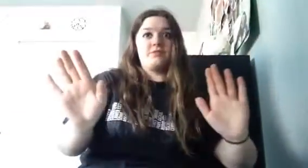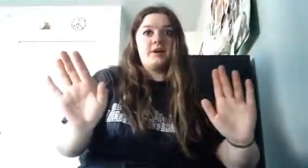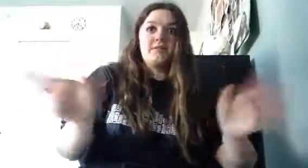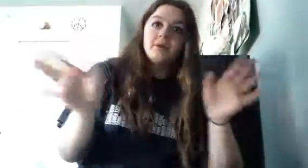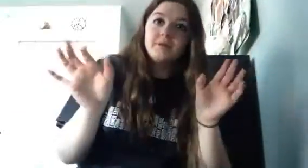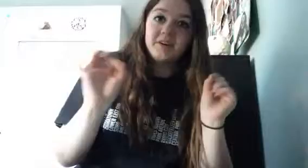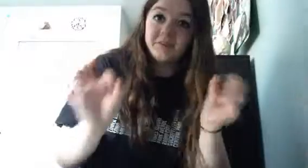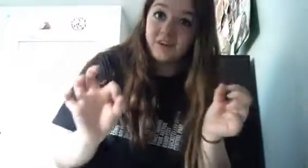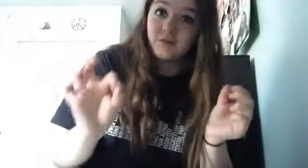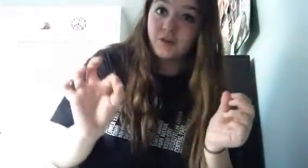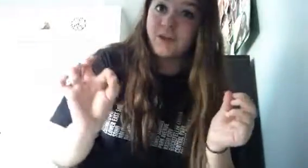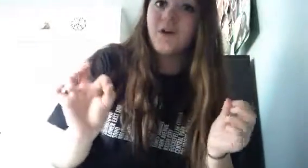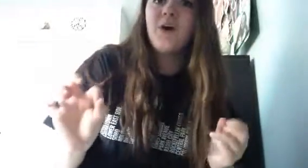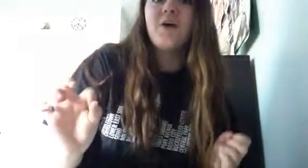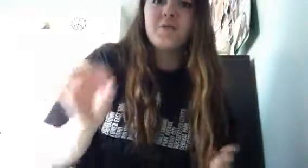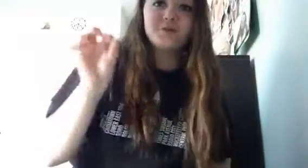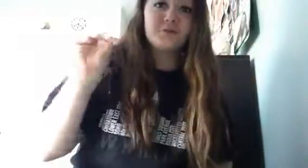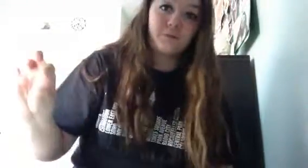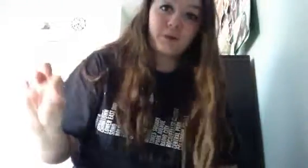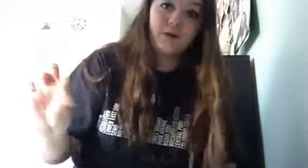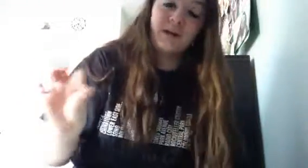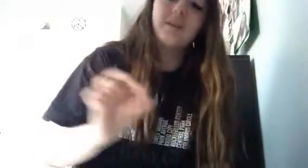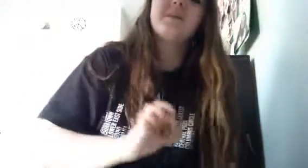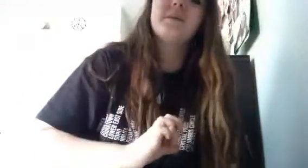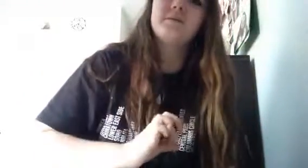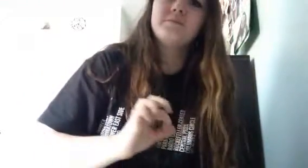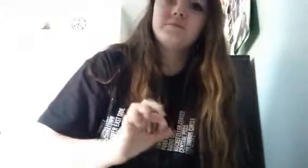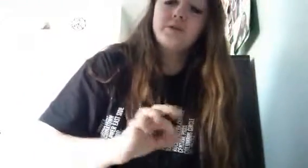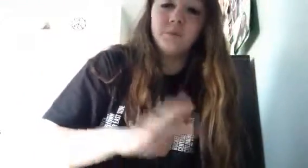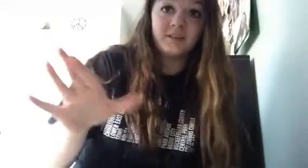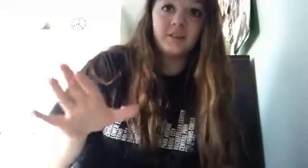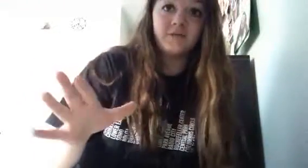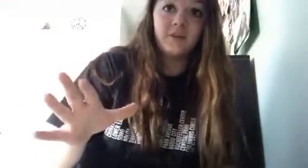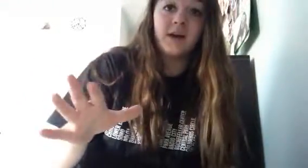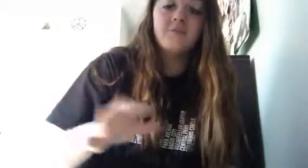five um my final drive which is tomorrow and um we were practicing for that